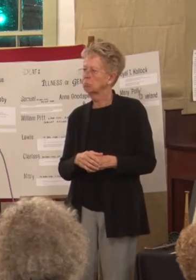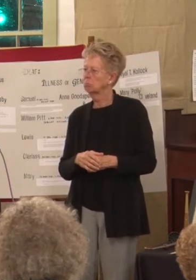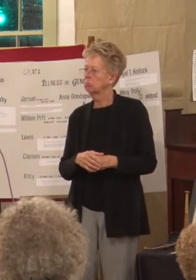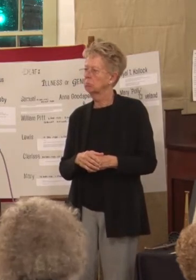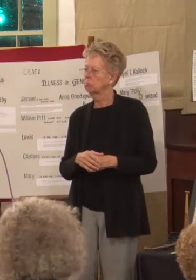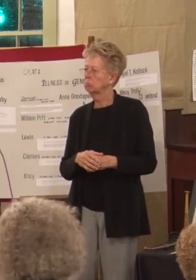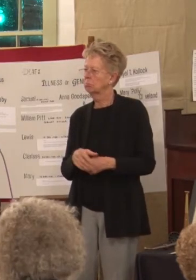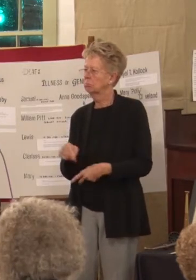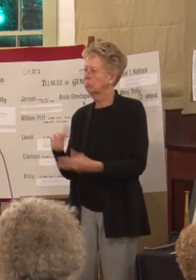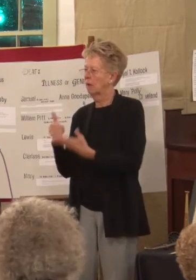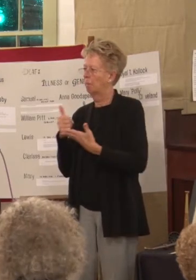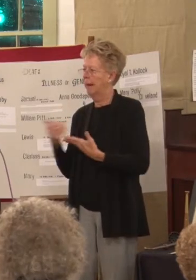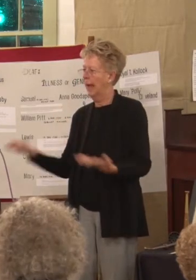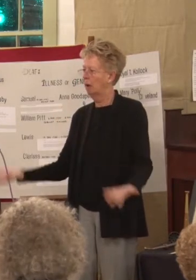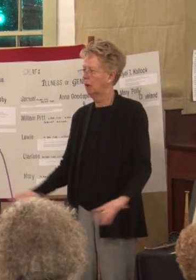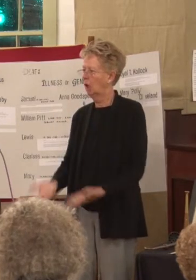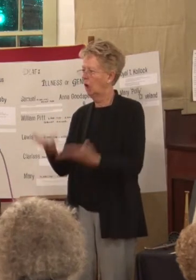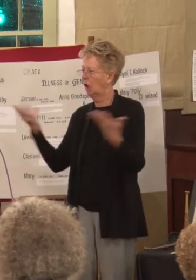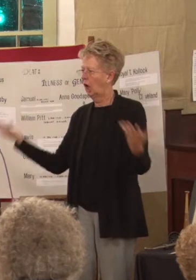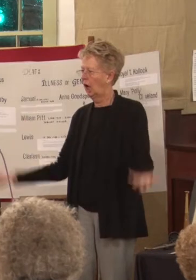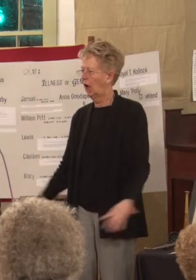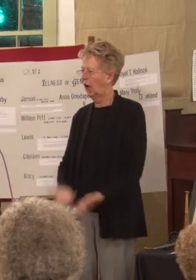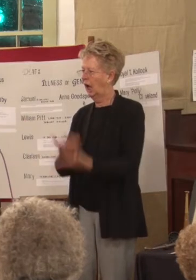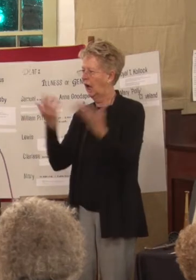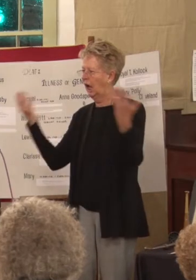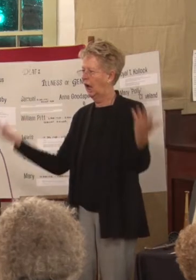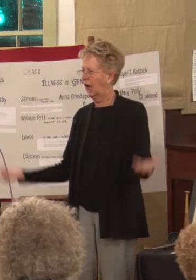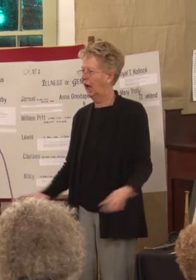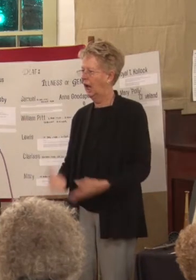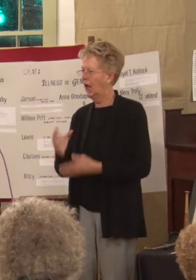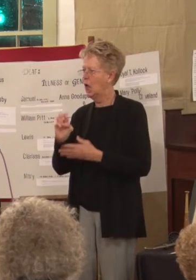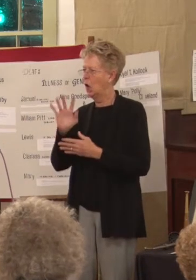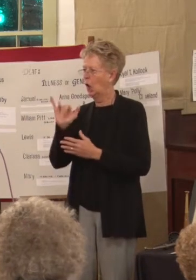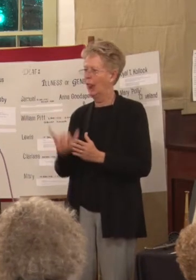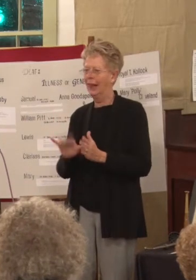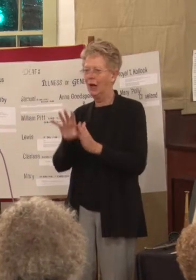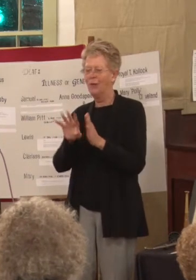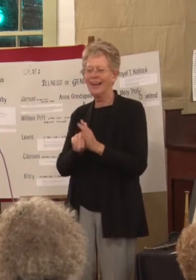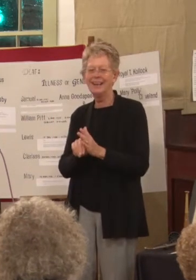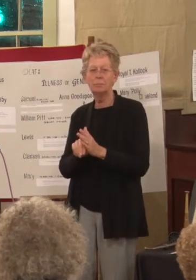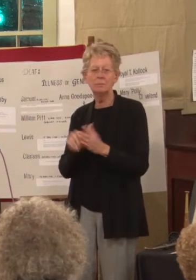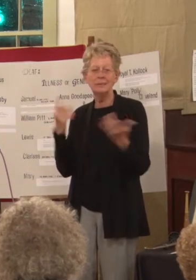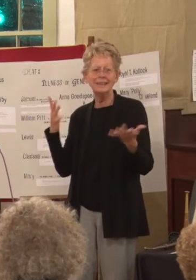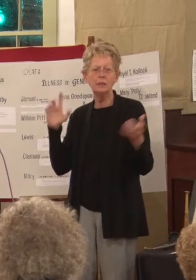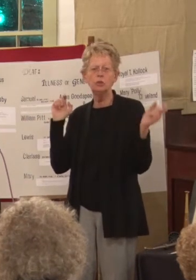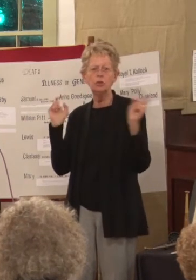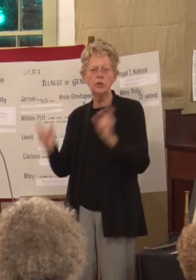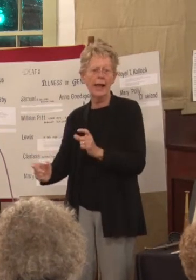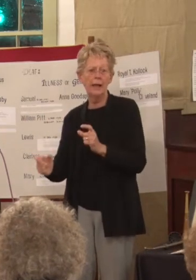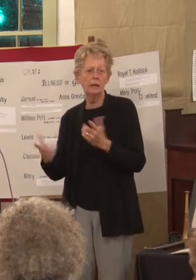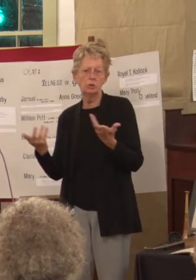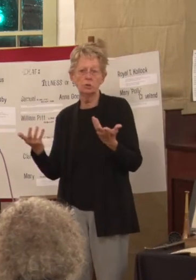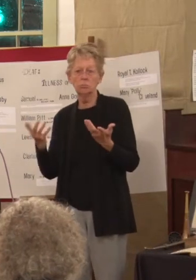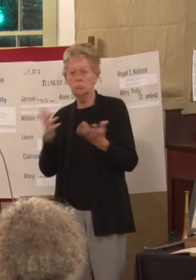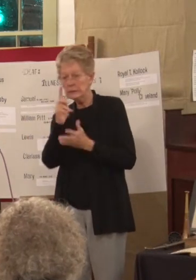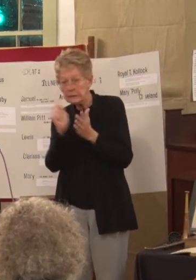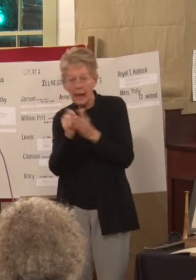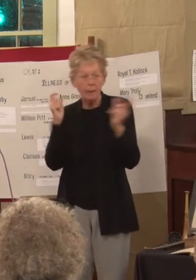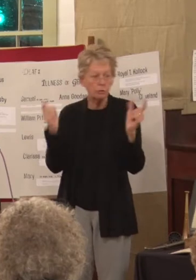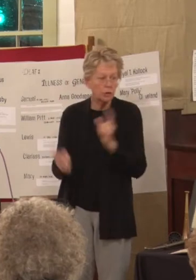help me out here. It's like, early curriculum. The curriculum changed as times changed. So, that